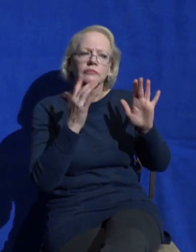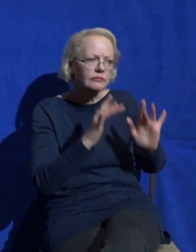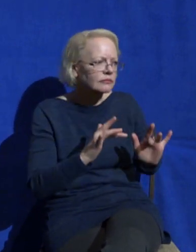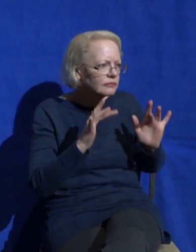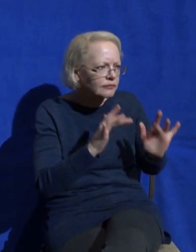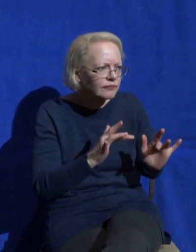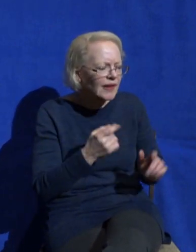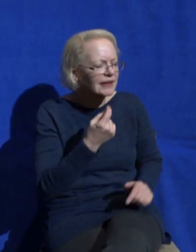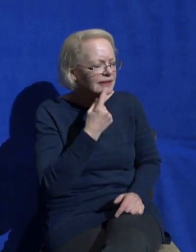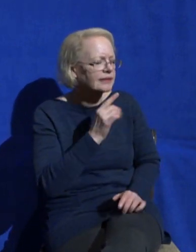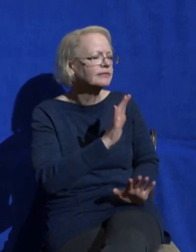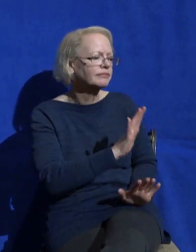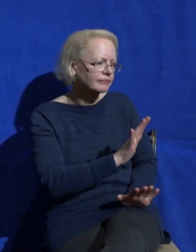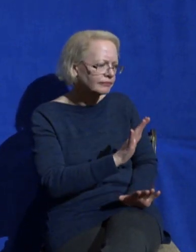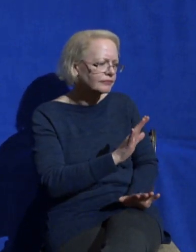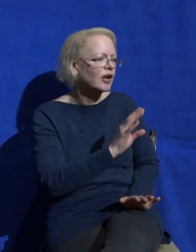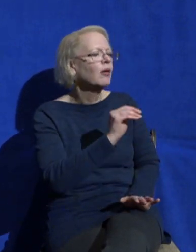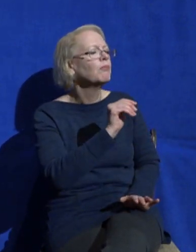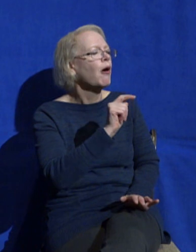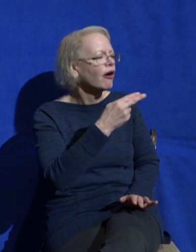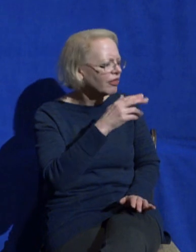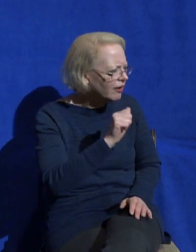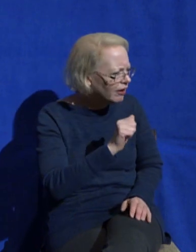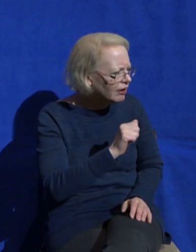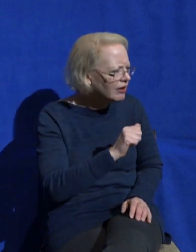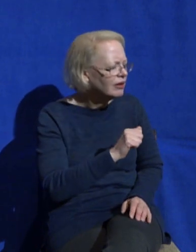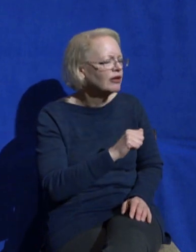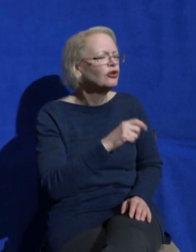are anxious and troubled about many things.